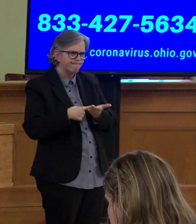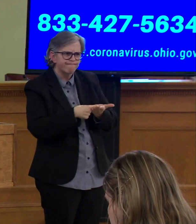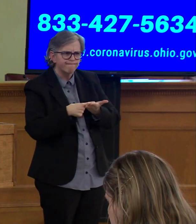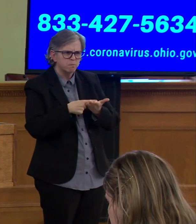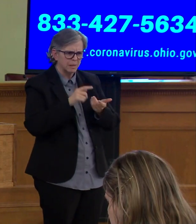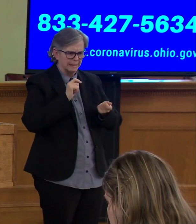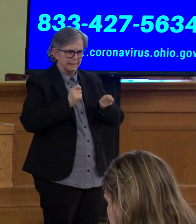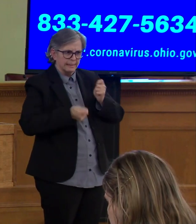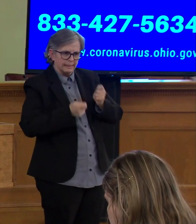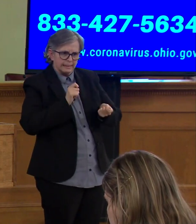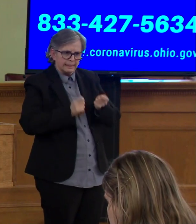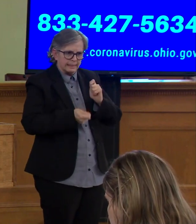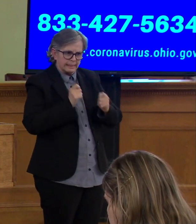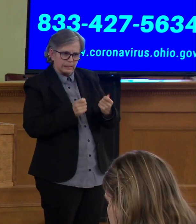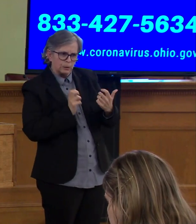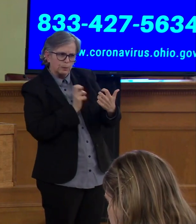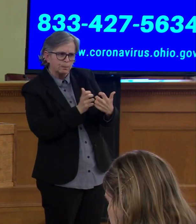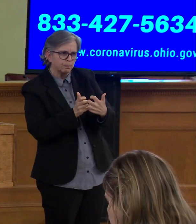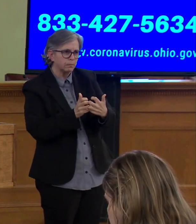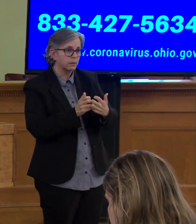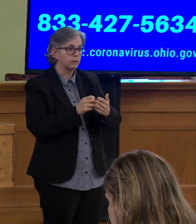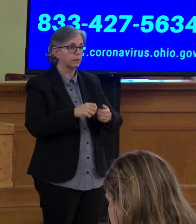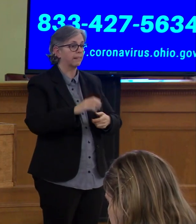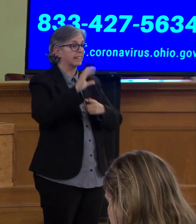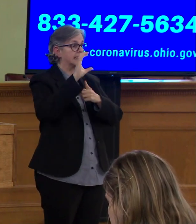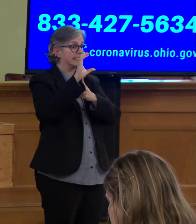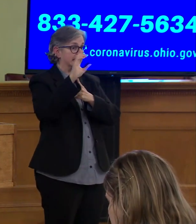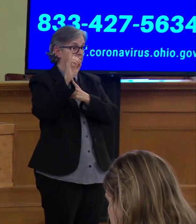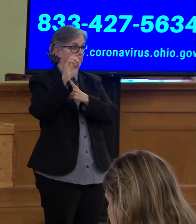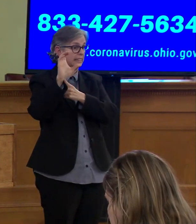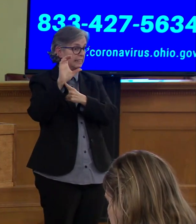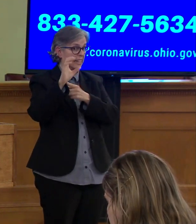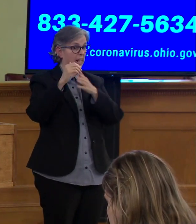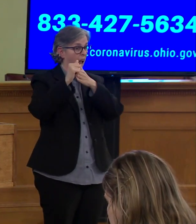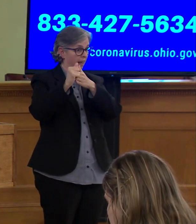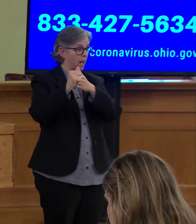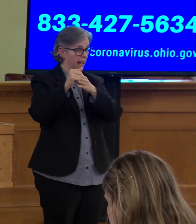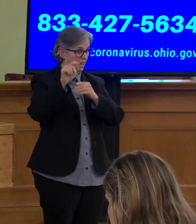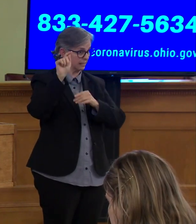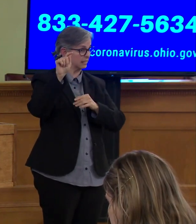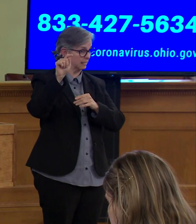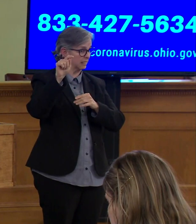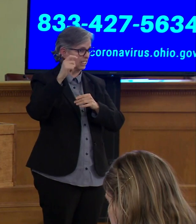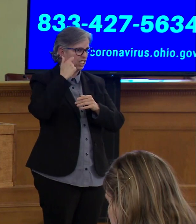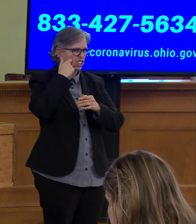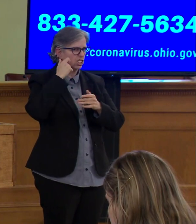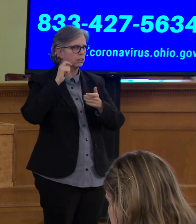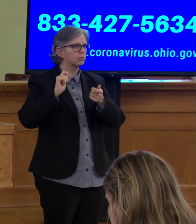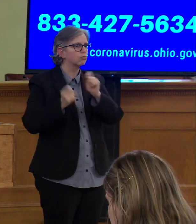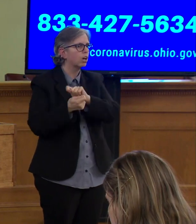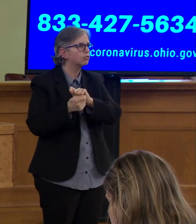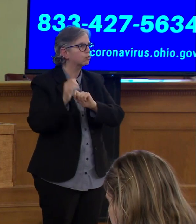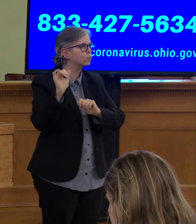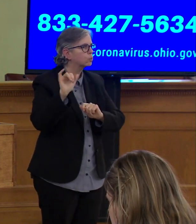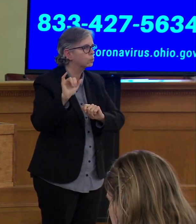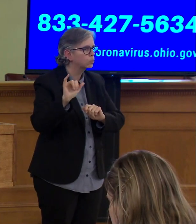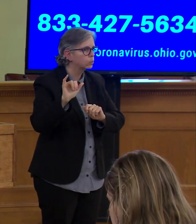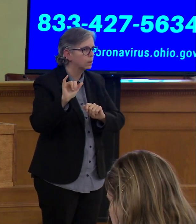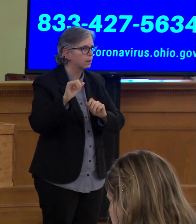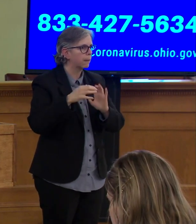CDC guidelines have changed in regard to mass